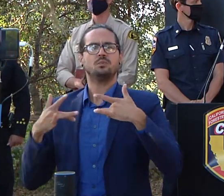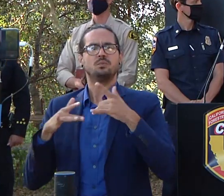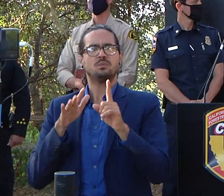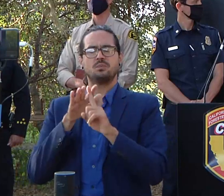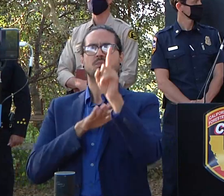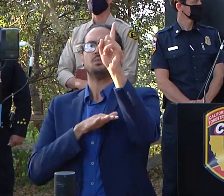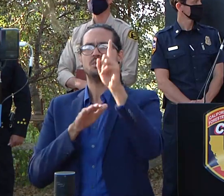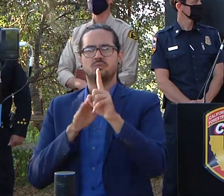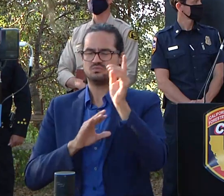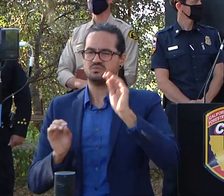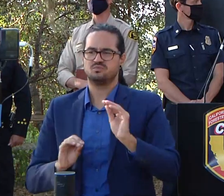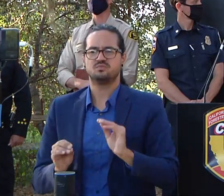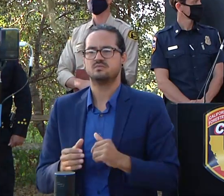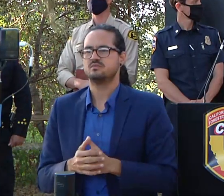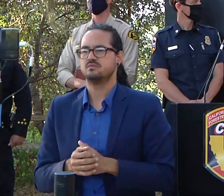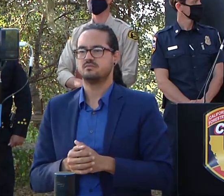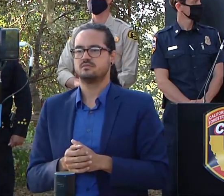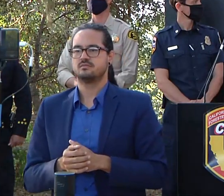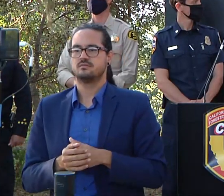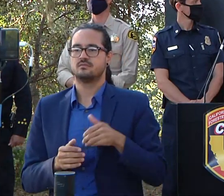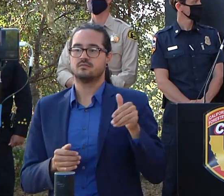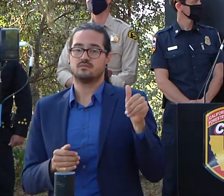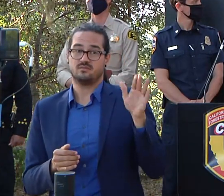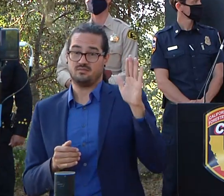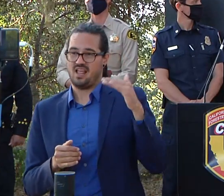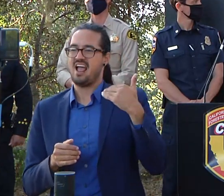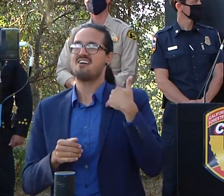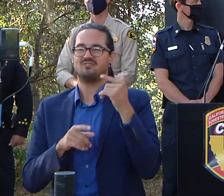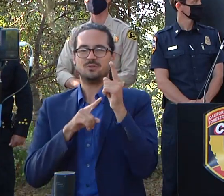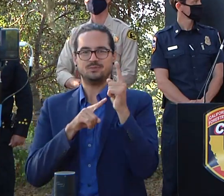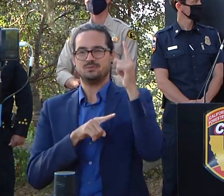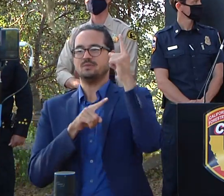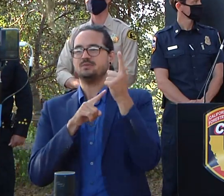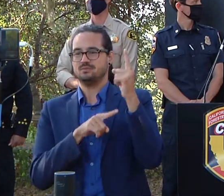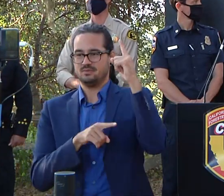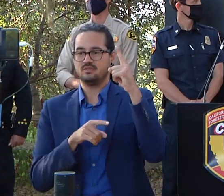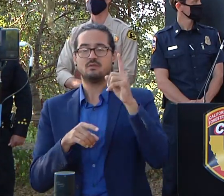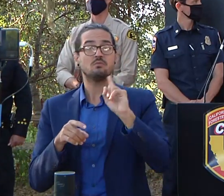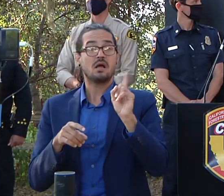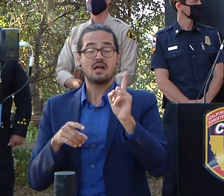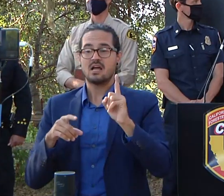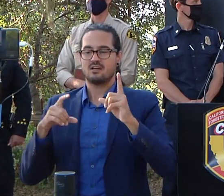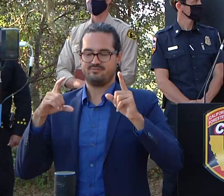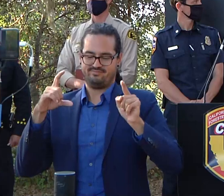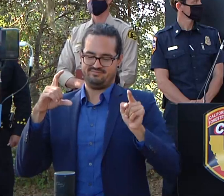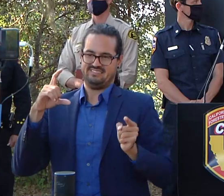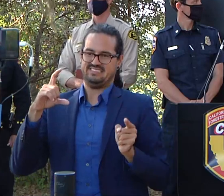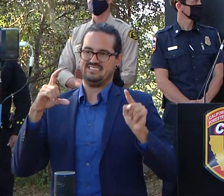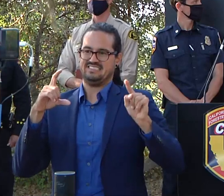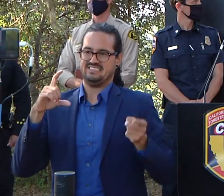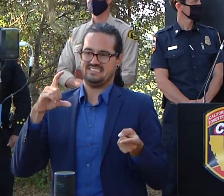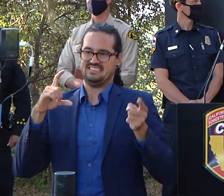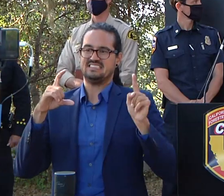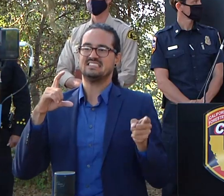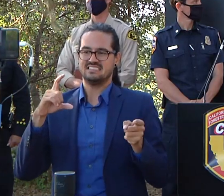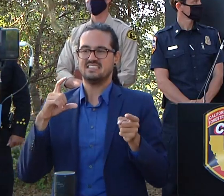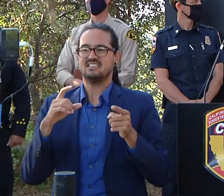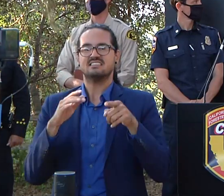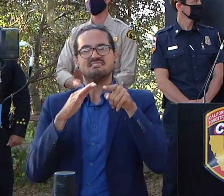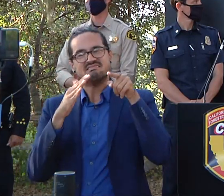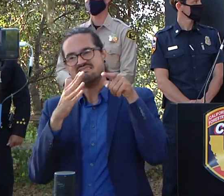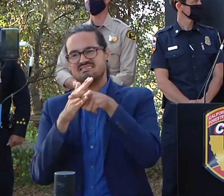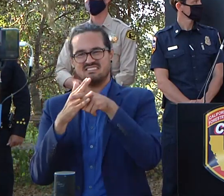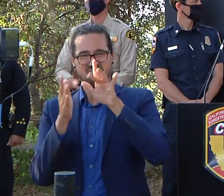uh prevalent but they're well well interior not only here but throughout the other parts of the fire deeper in the fire uh from the distance